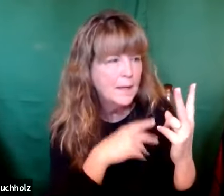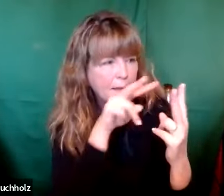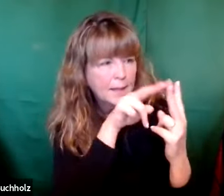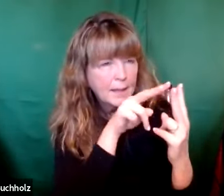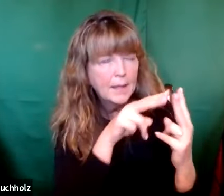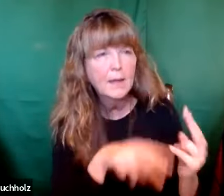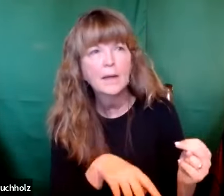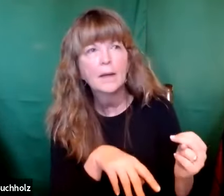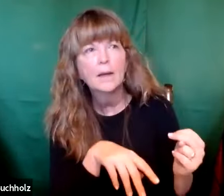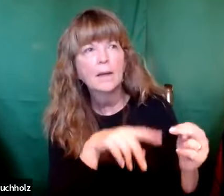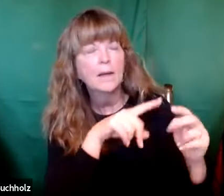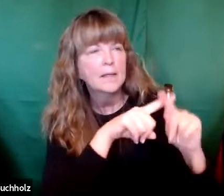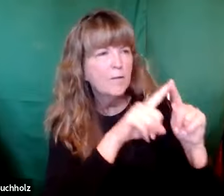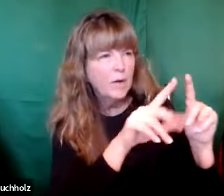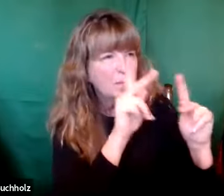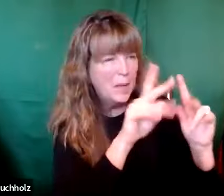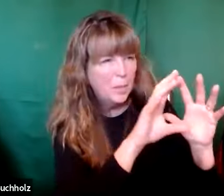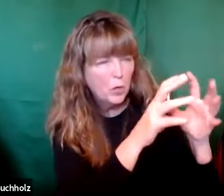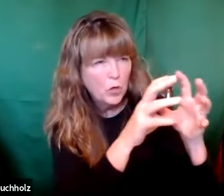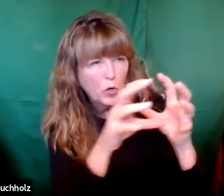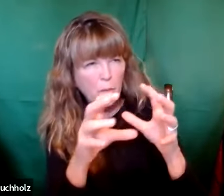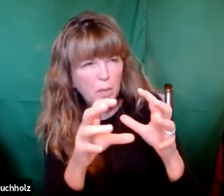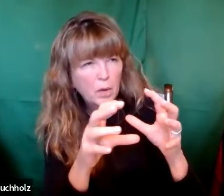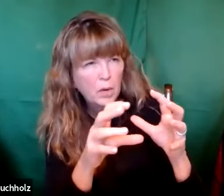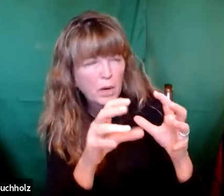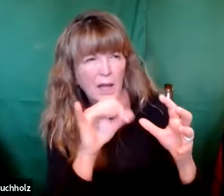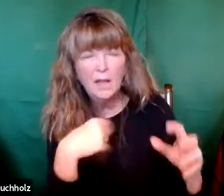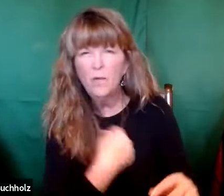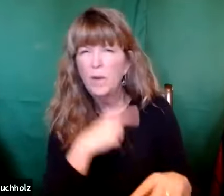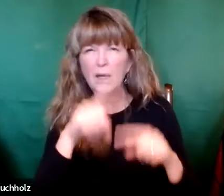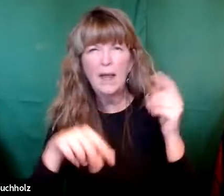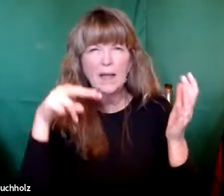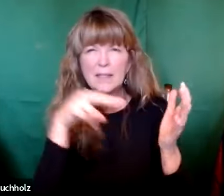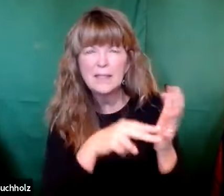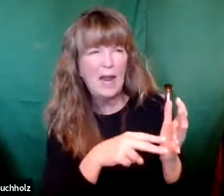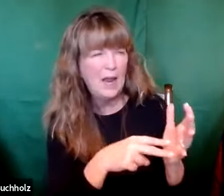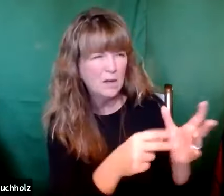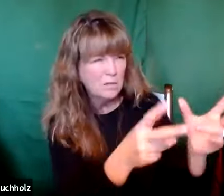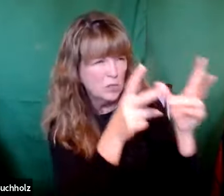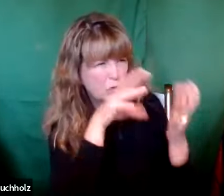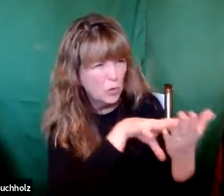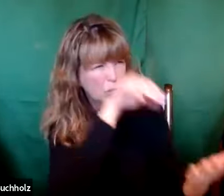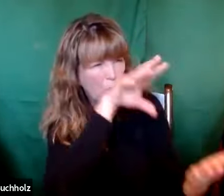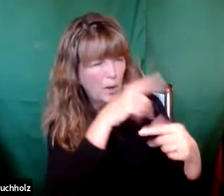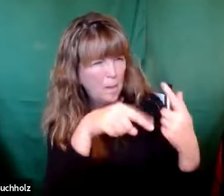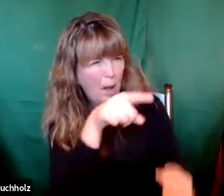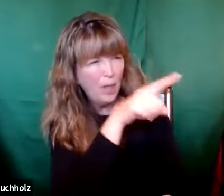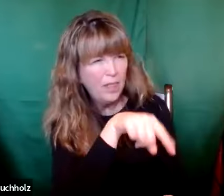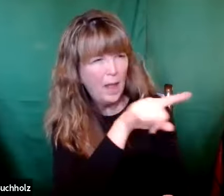and if we hadn't known about these two women, if we hadn't known about the different groups of folks,